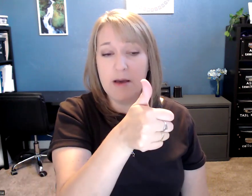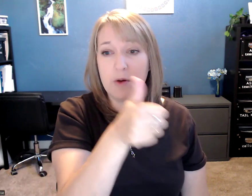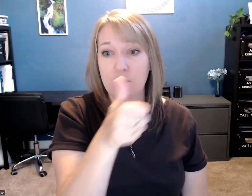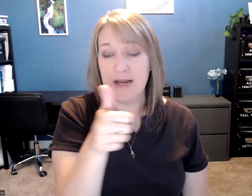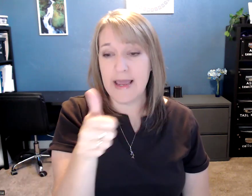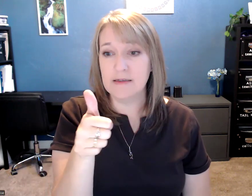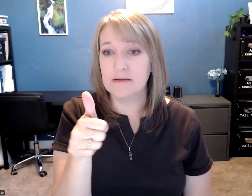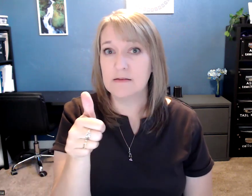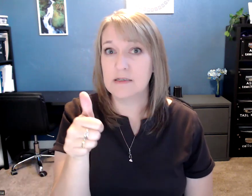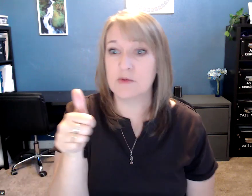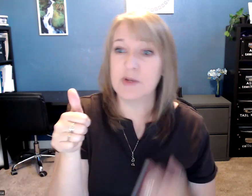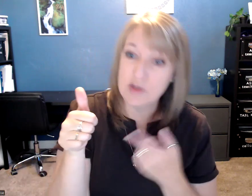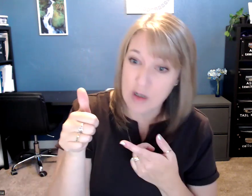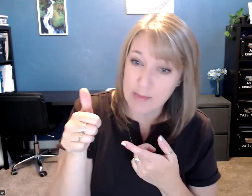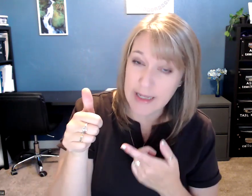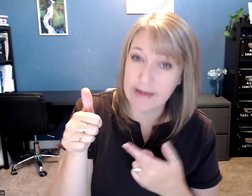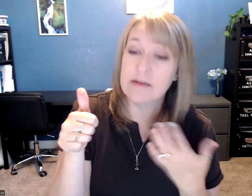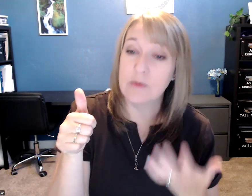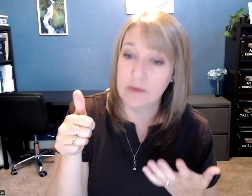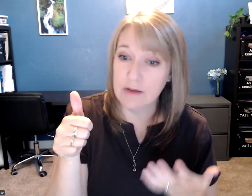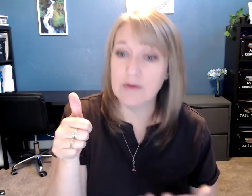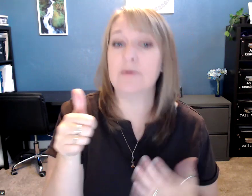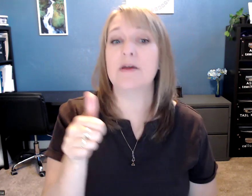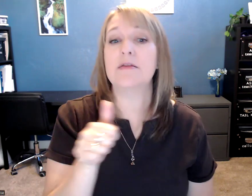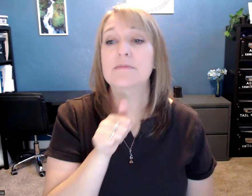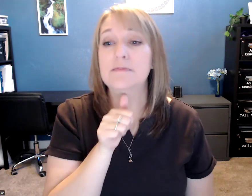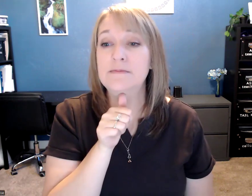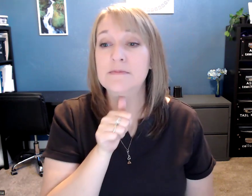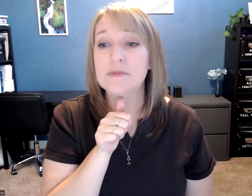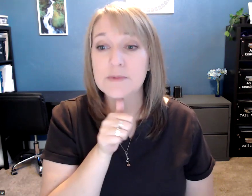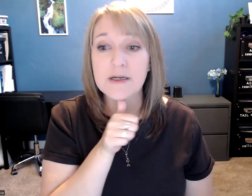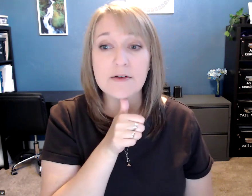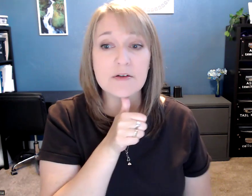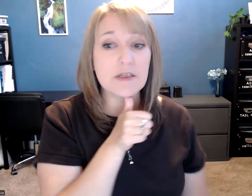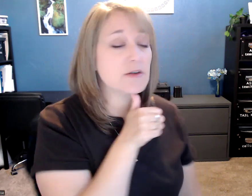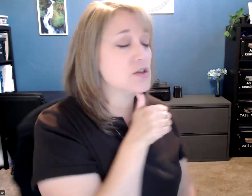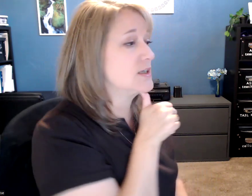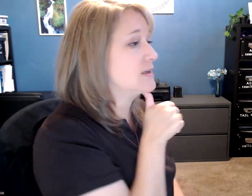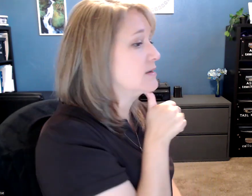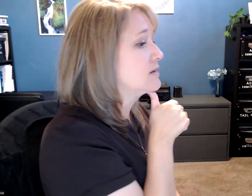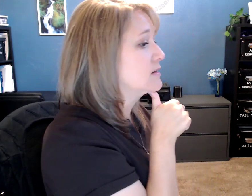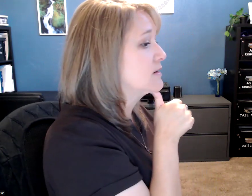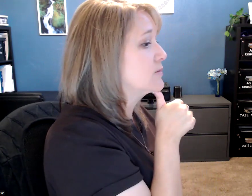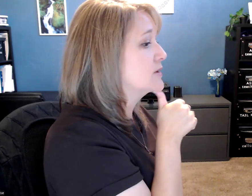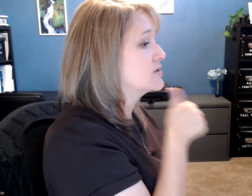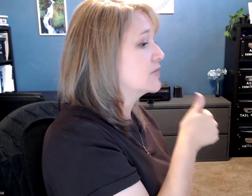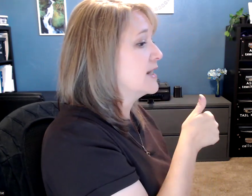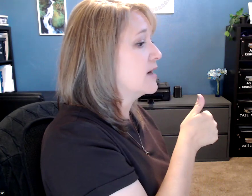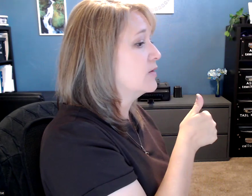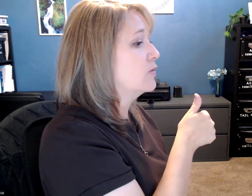up on one hand. This will be your dominant hand, the one that you write with. You bring it underneath your chin and you bring it straight out. And